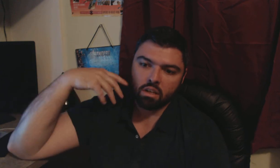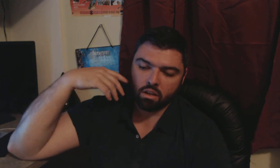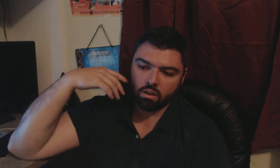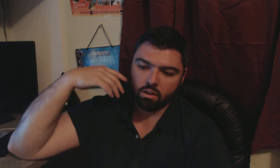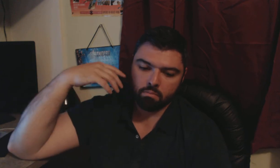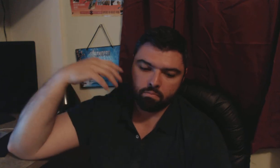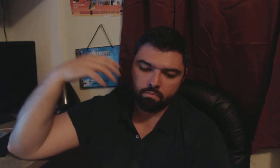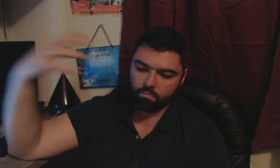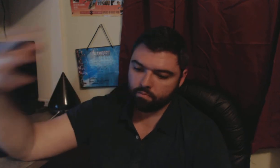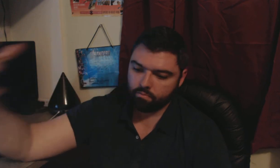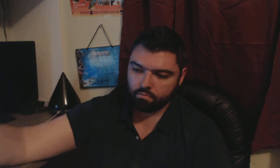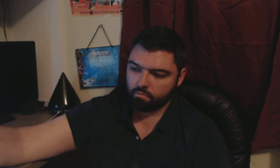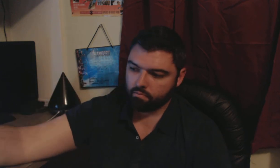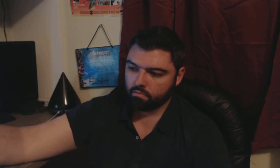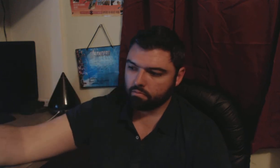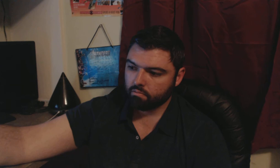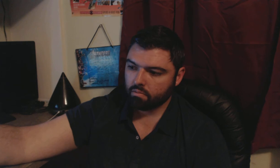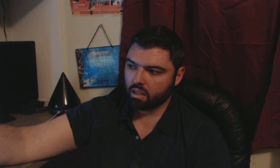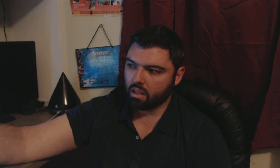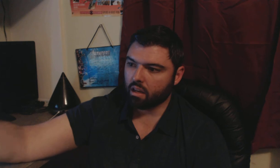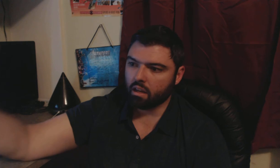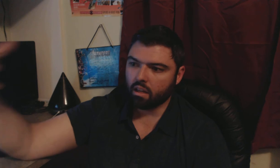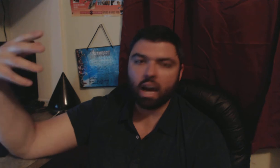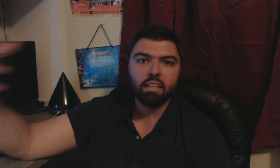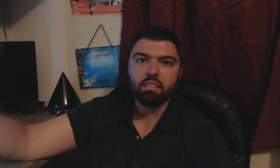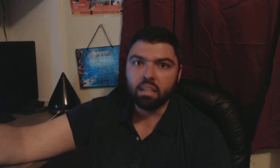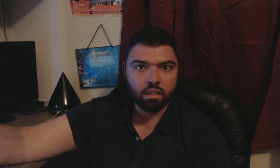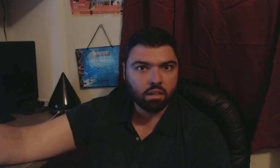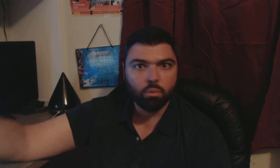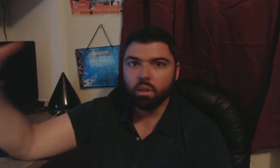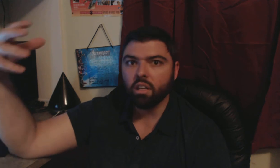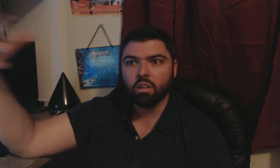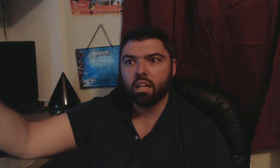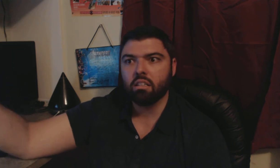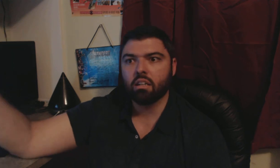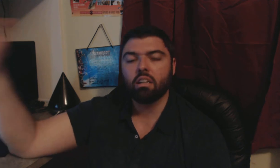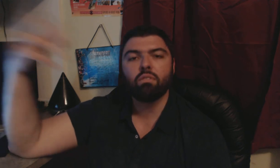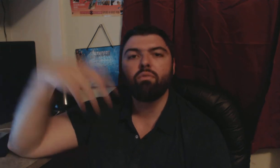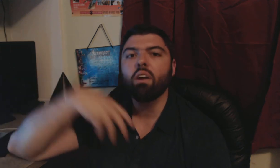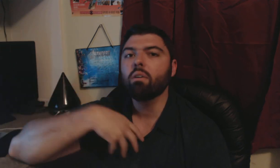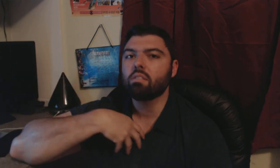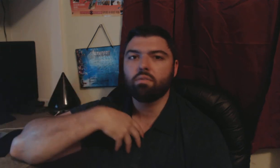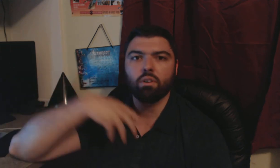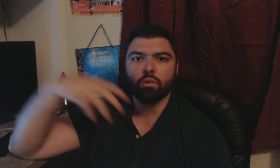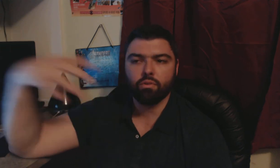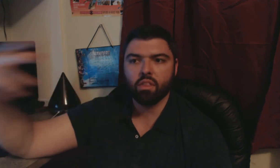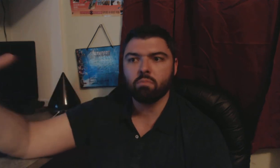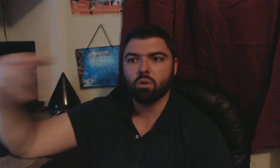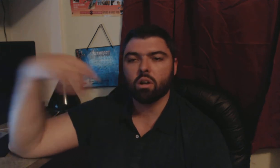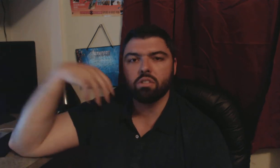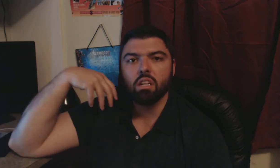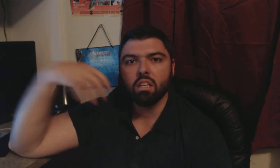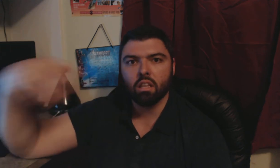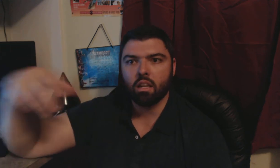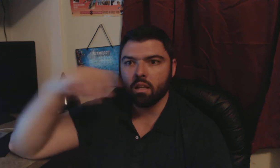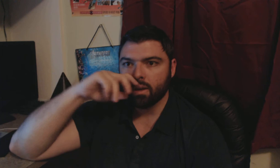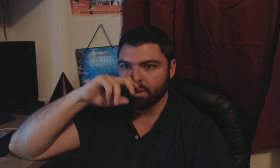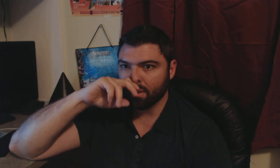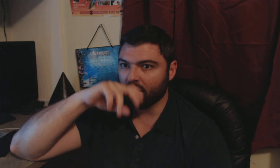um an idea a really good idea it's very difficult for them to articulate it to